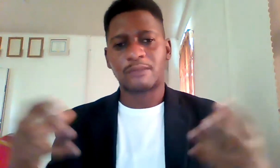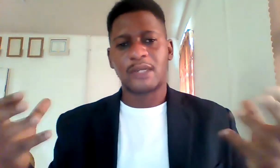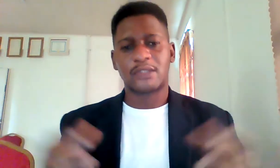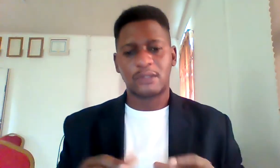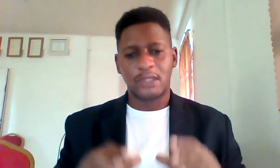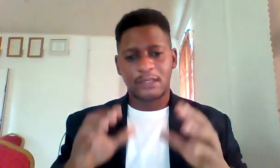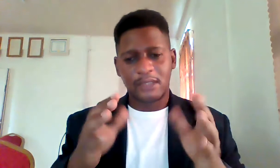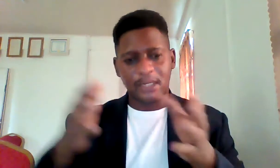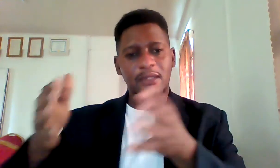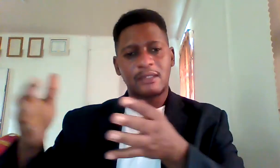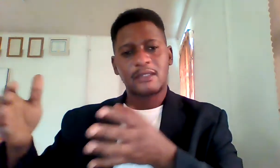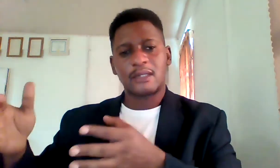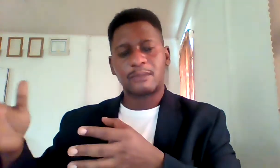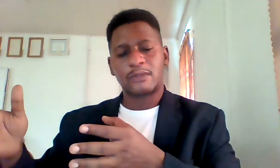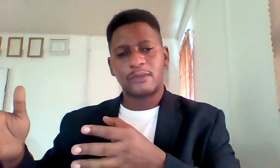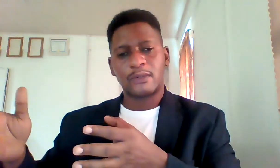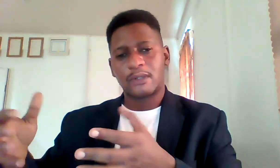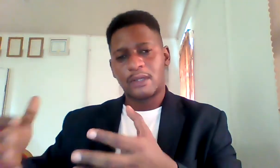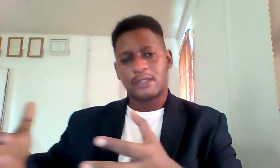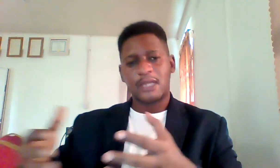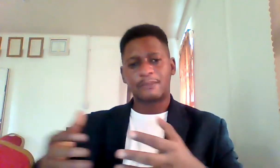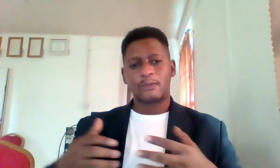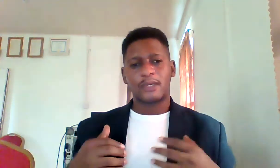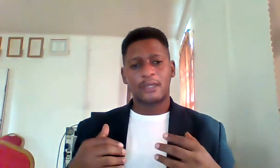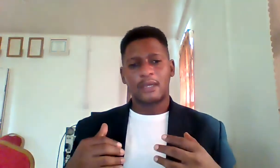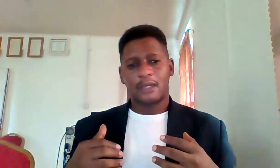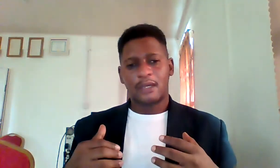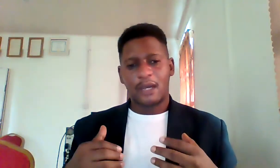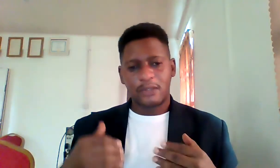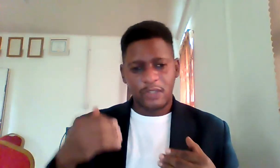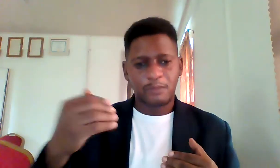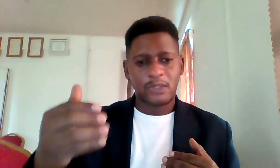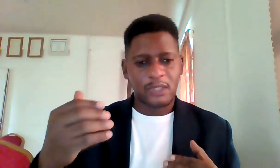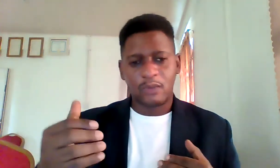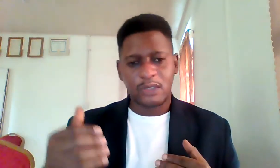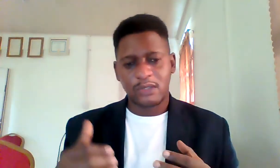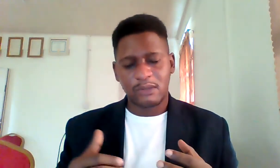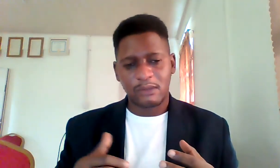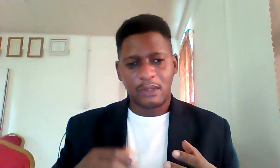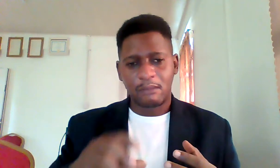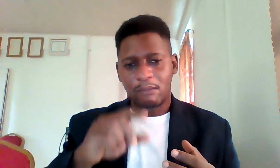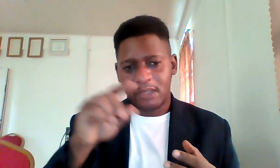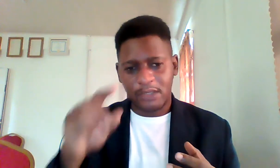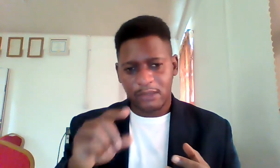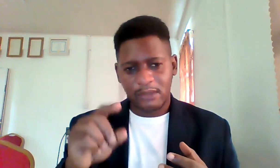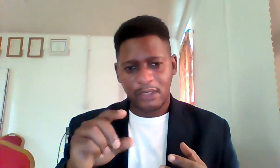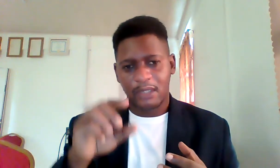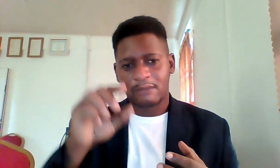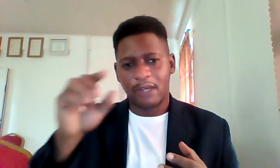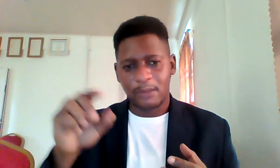manager can design this entire portfolio step away and just put someone to monitor evaluate